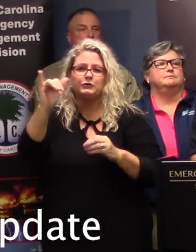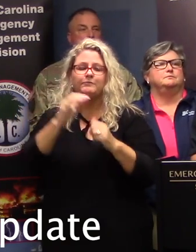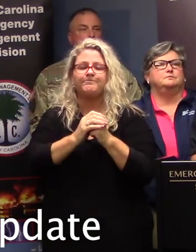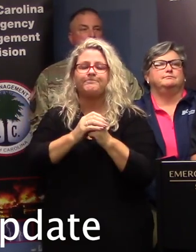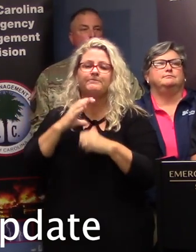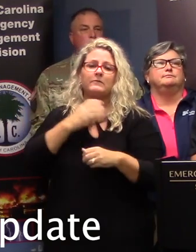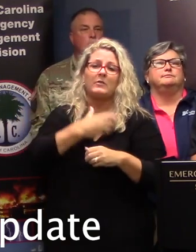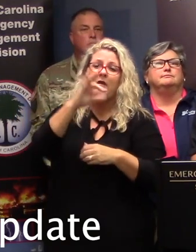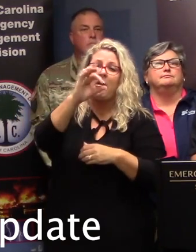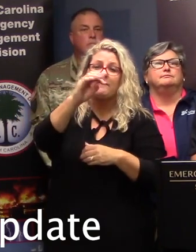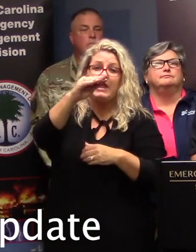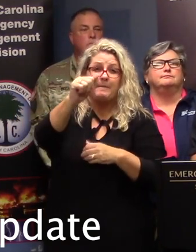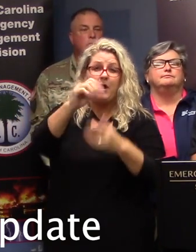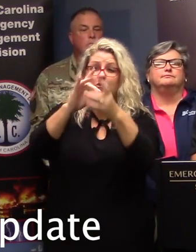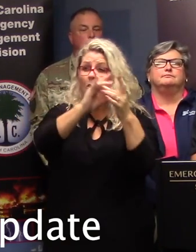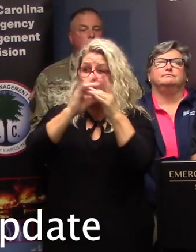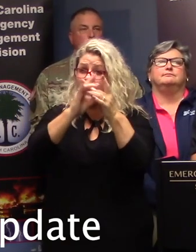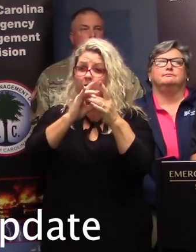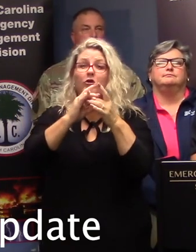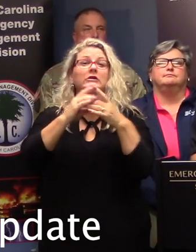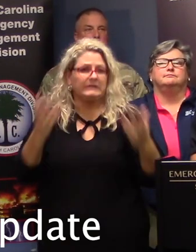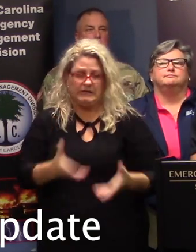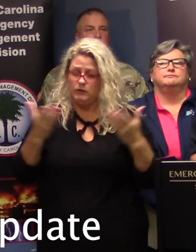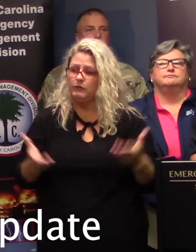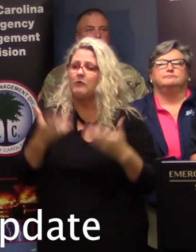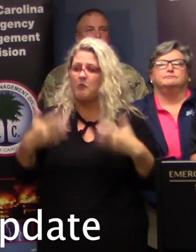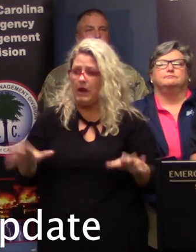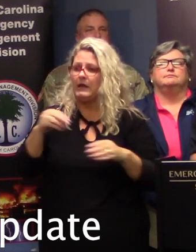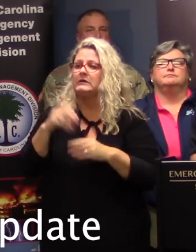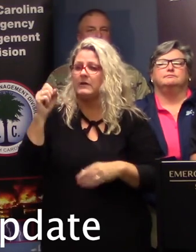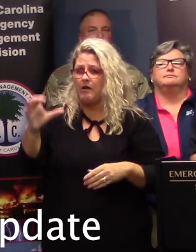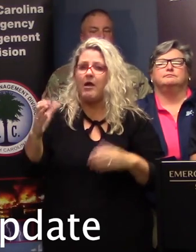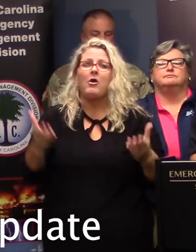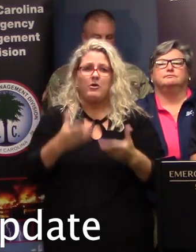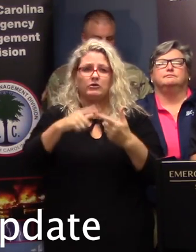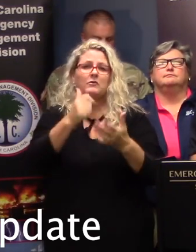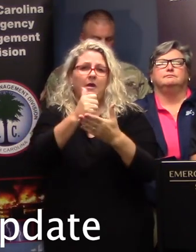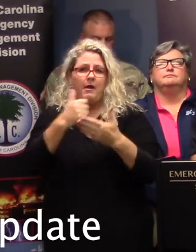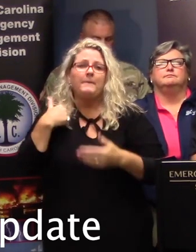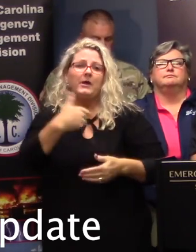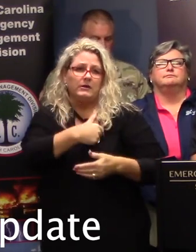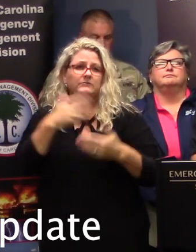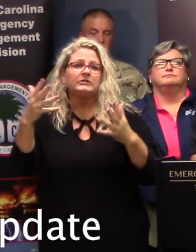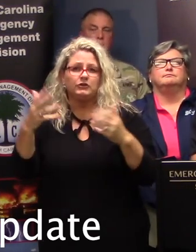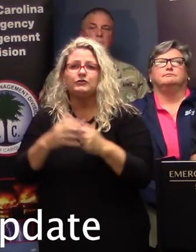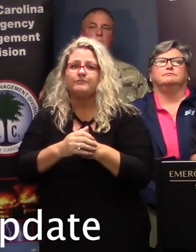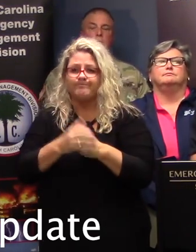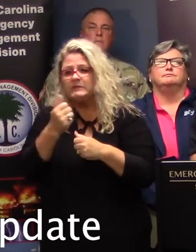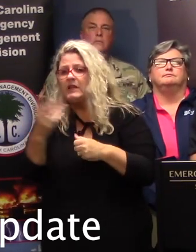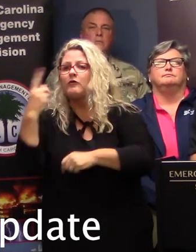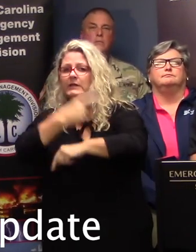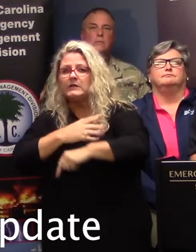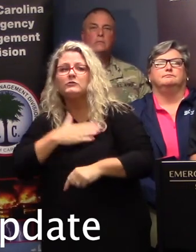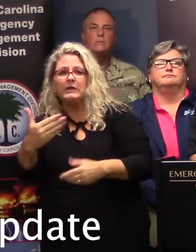and a small advance team are already on the ground here in South Carolina to help us with anything that we need here, again, in the next several days.